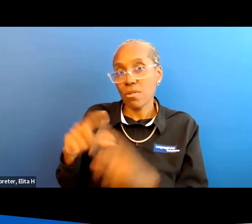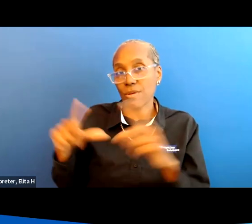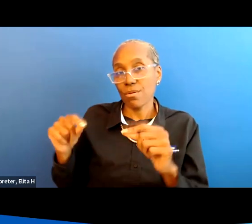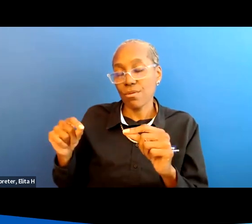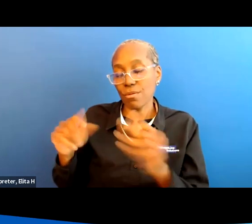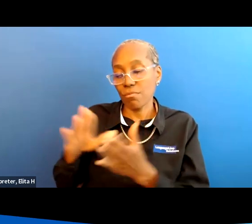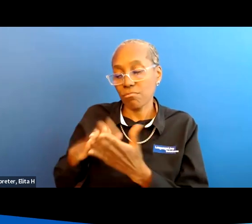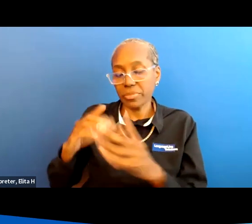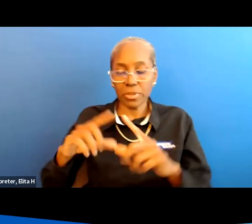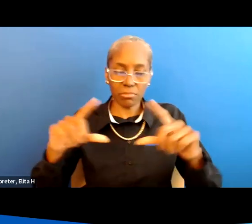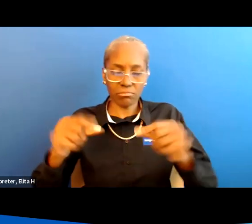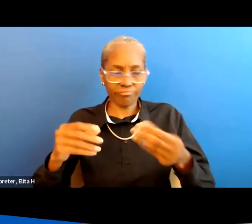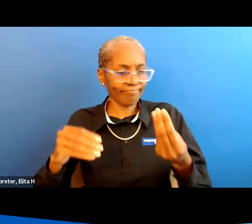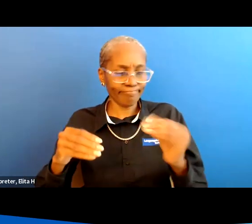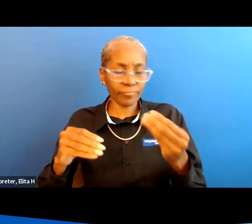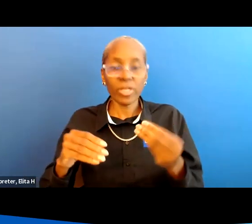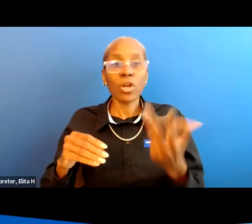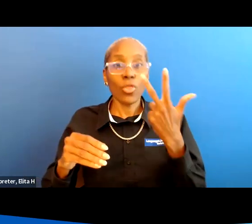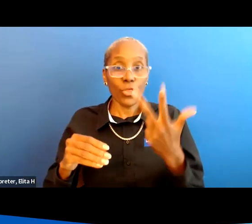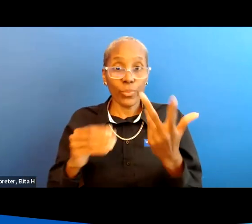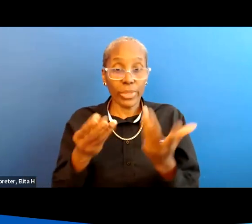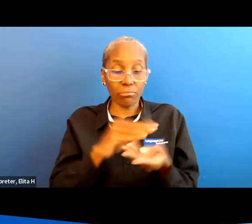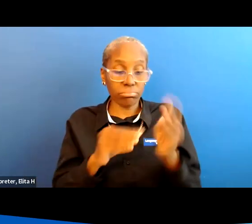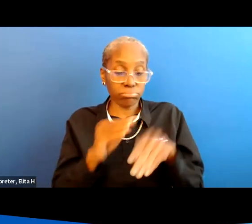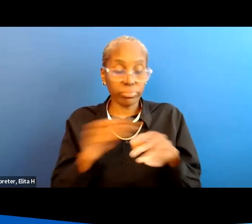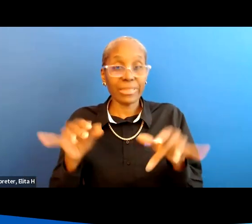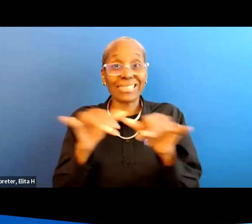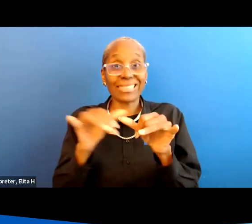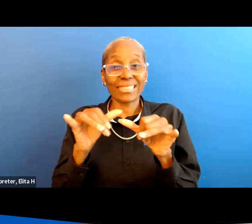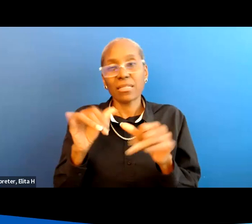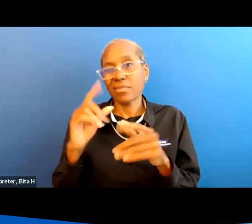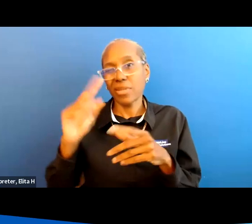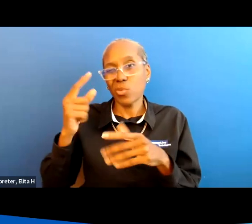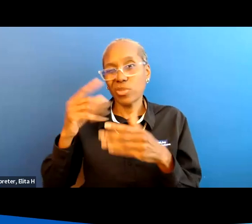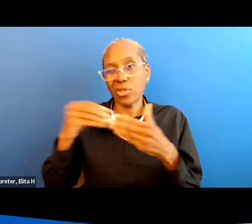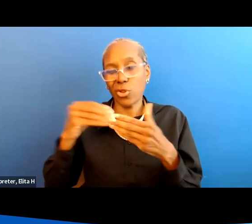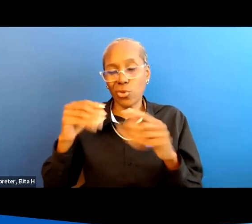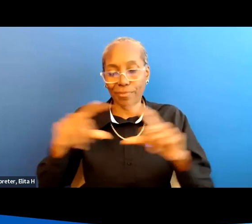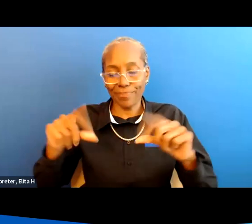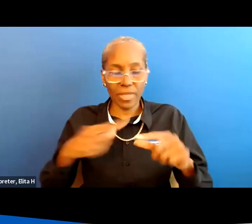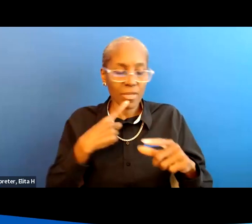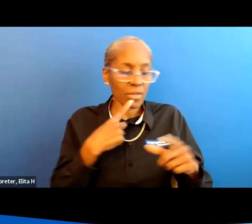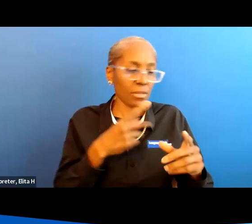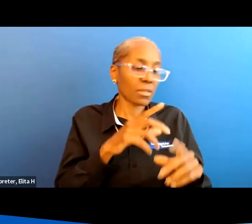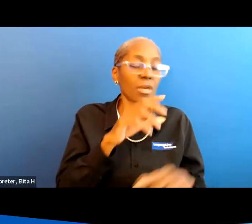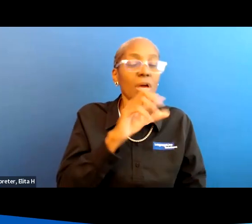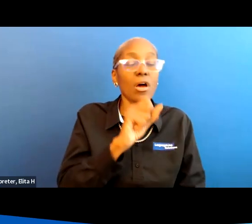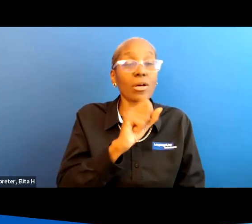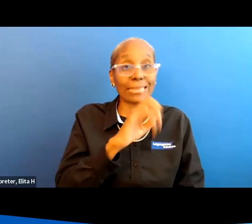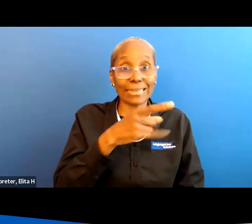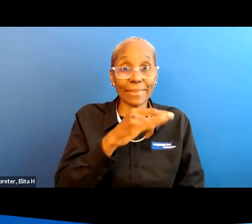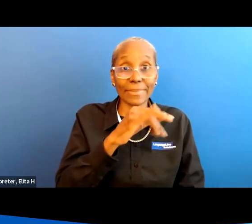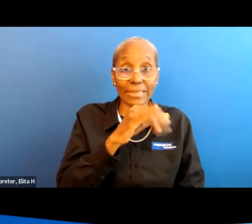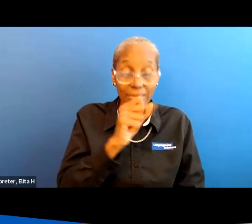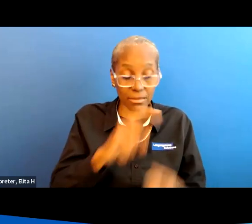cards they're very nice they're trifold their size of a dollar bill when they're folded up one is on sepsis one is on deep